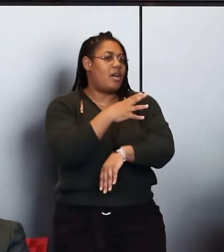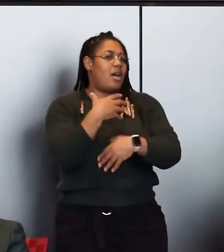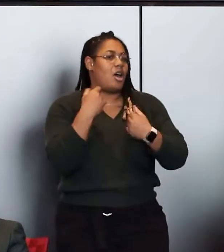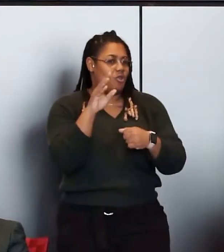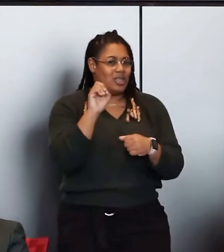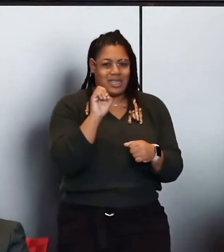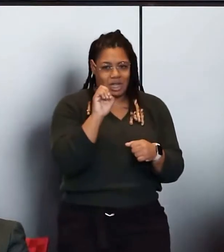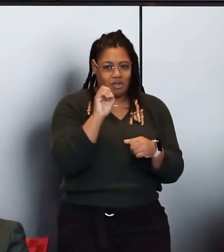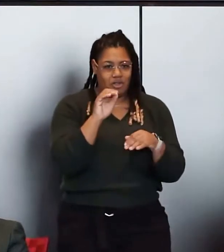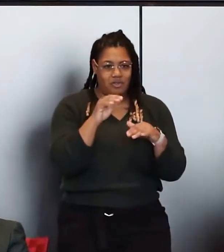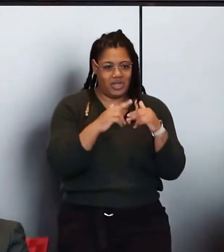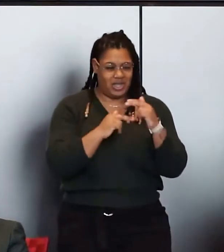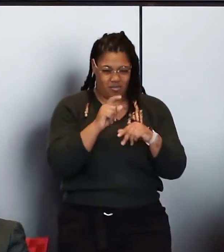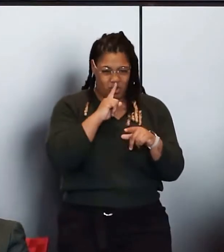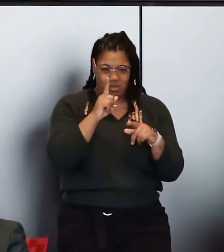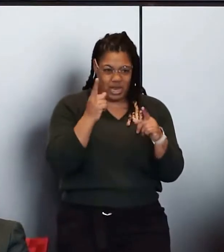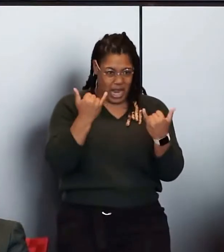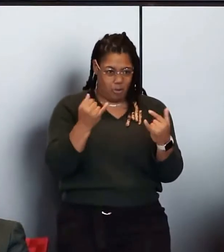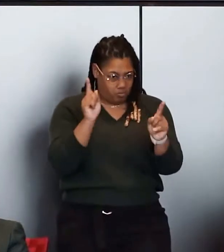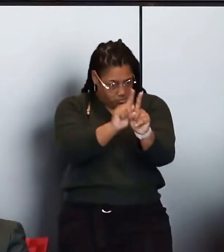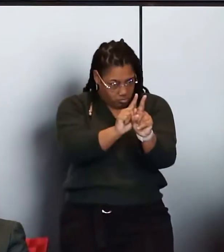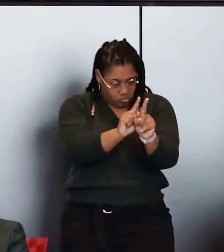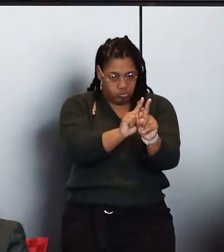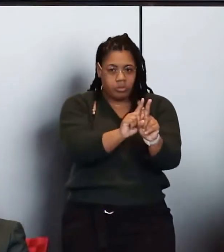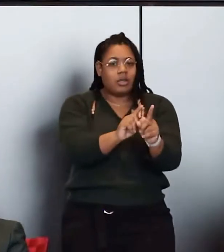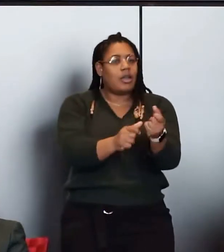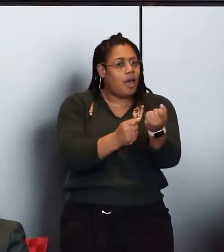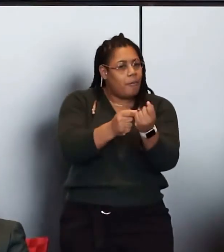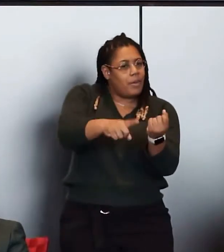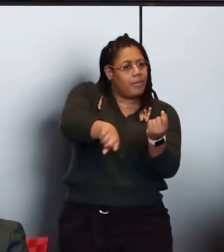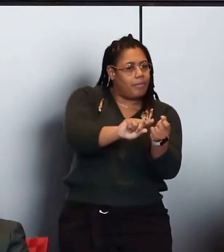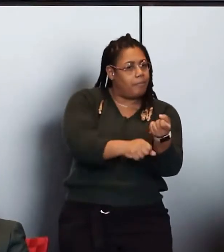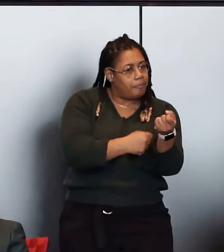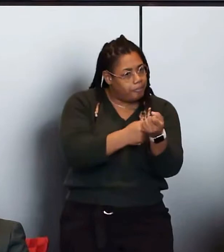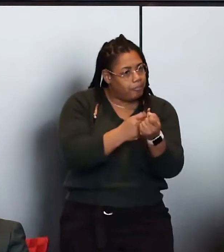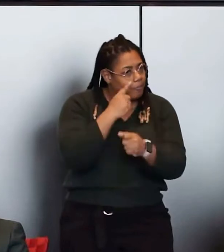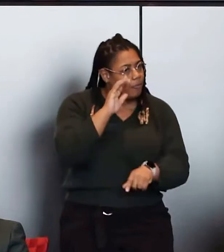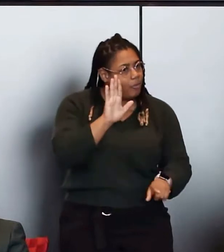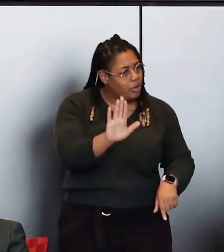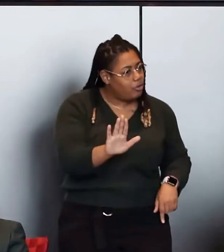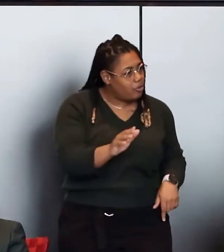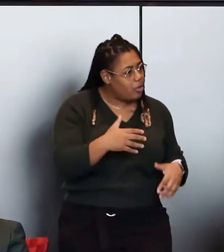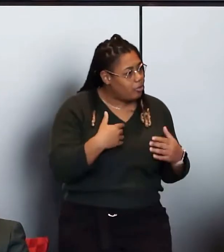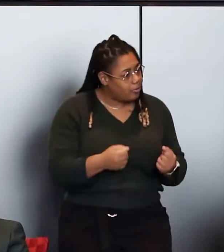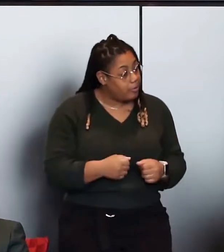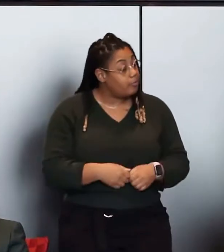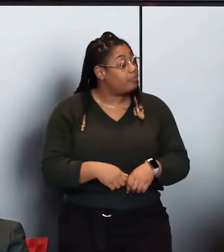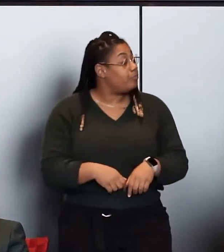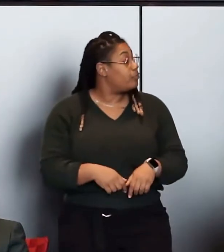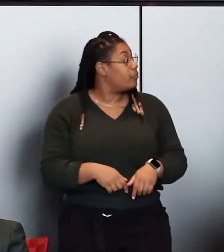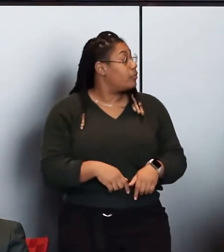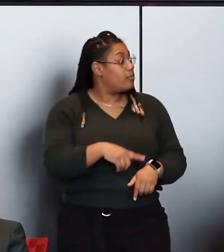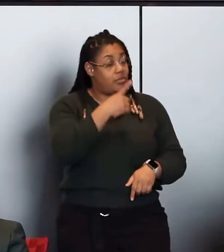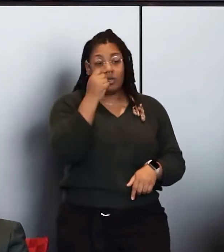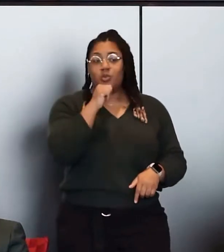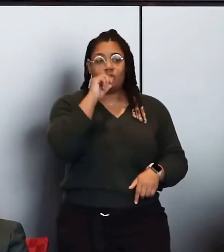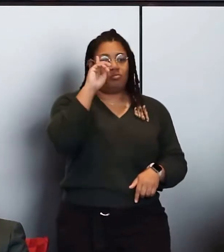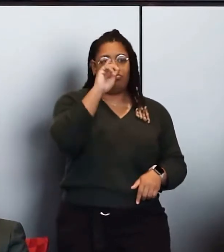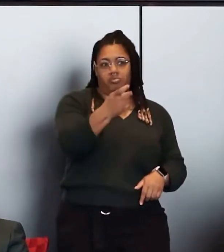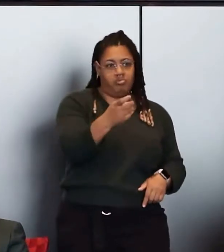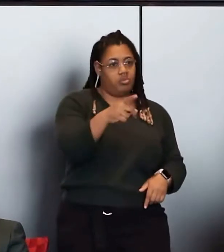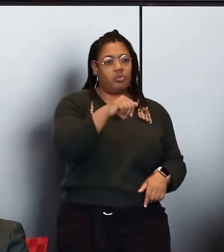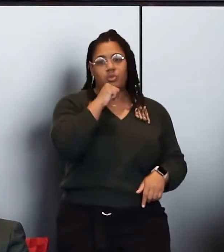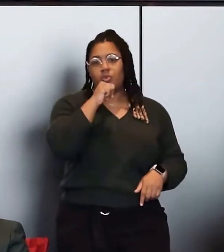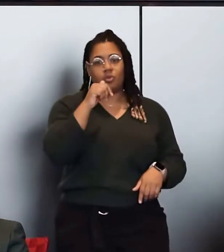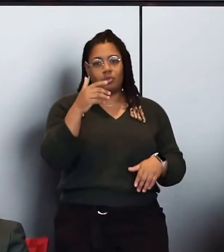them right when they're in the health care facility as well, helping them advocate for their health. We also, because we don't prescribe and we don't diagnose,